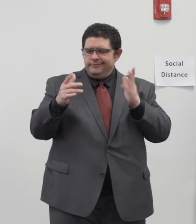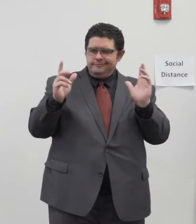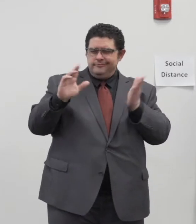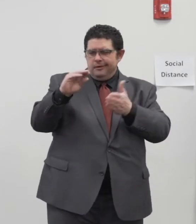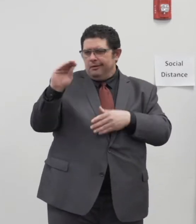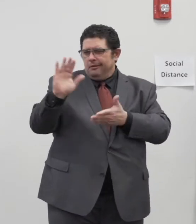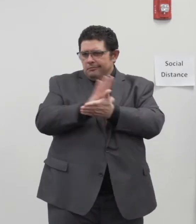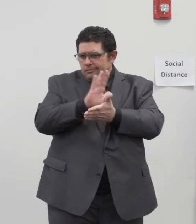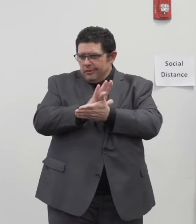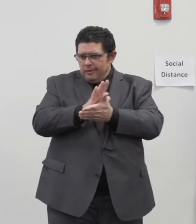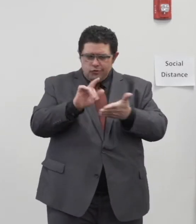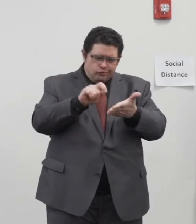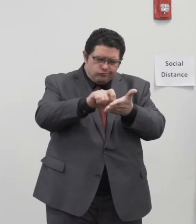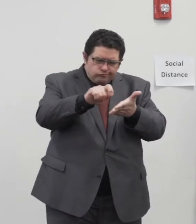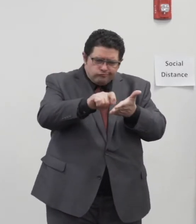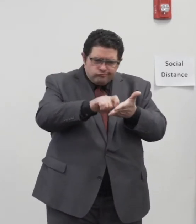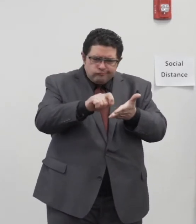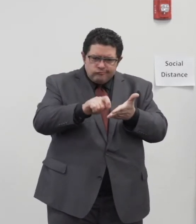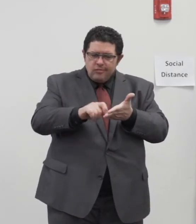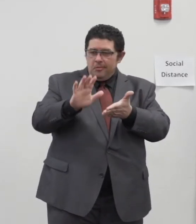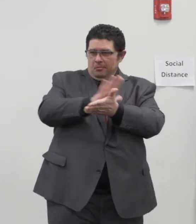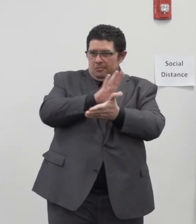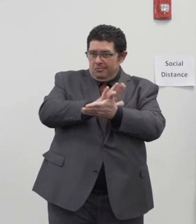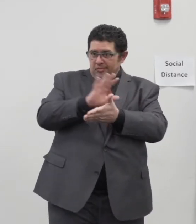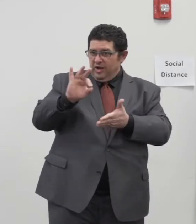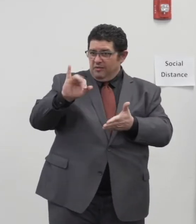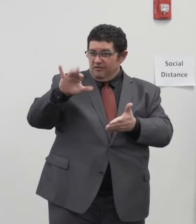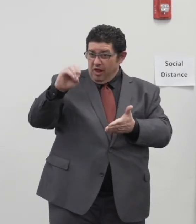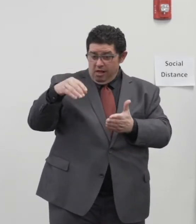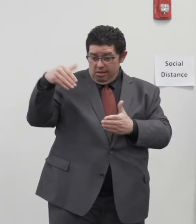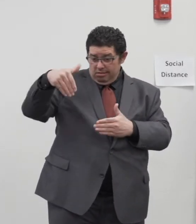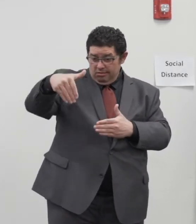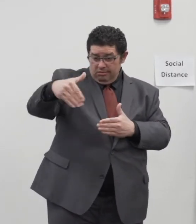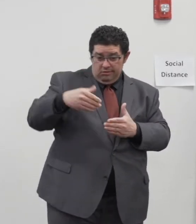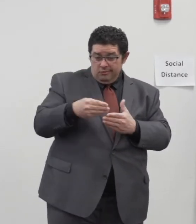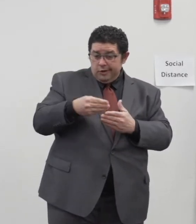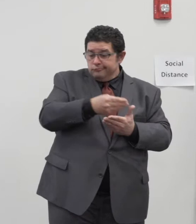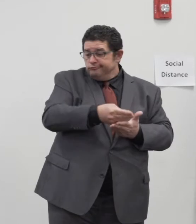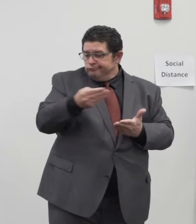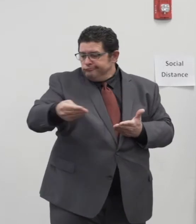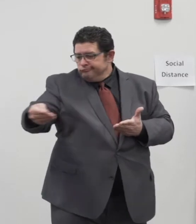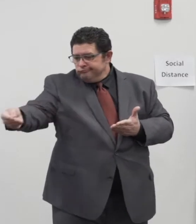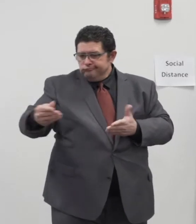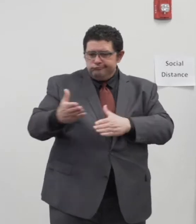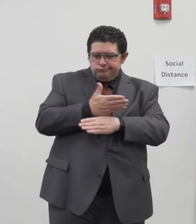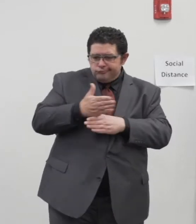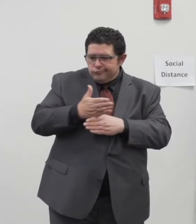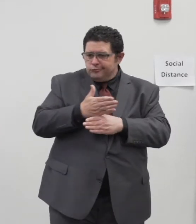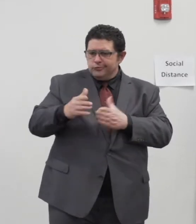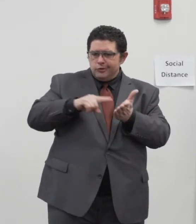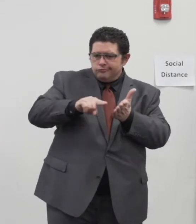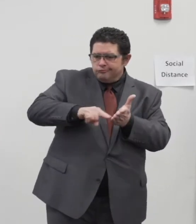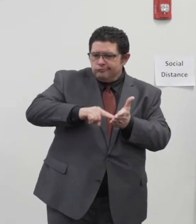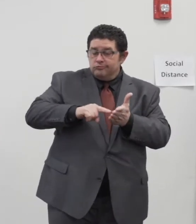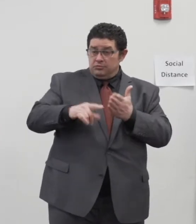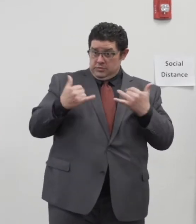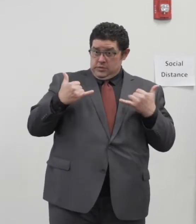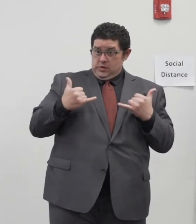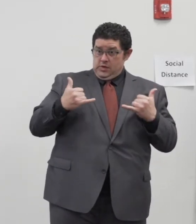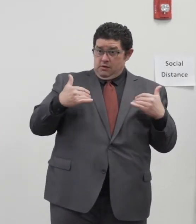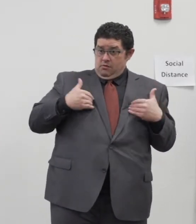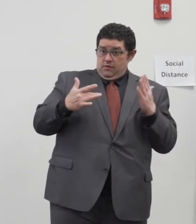where paper files have been passed back and forth between individuals. But having this technology now